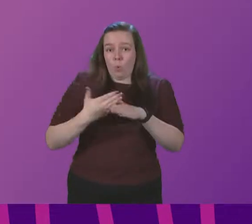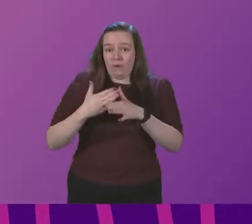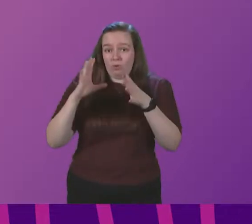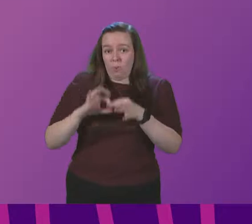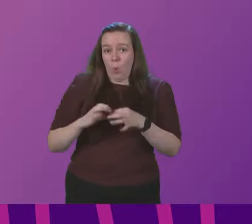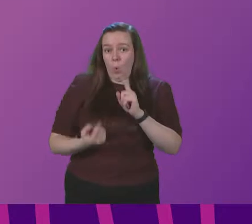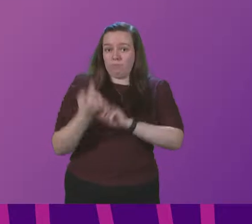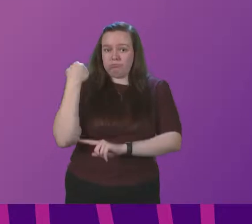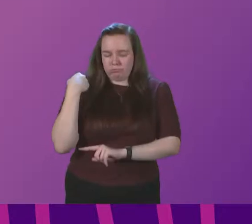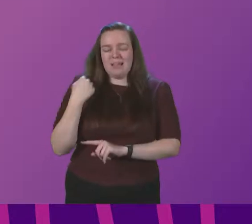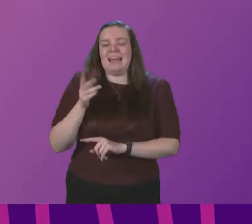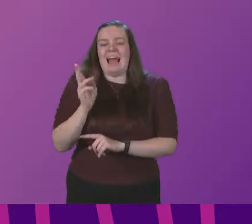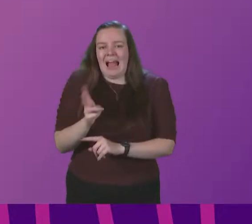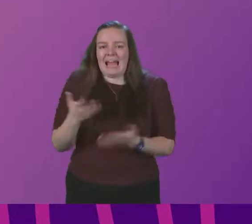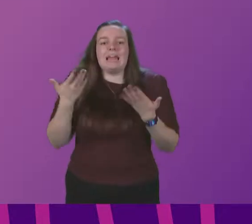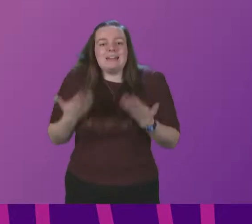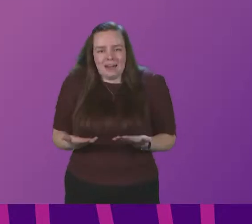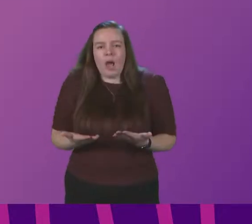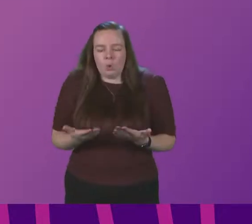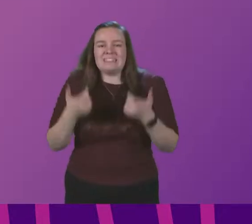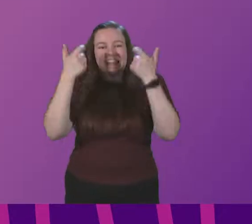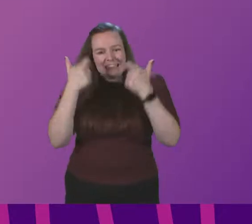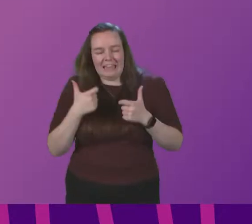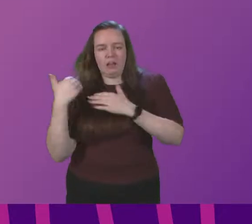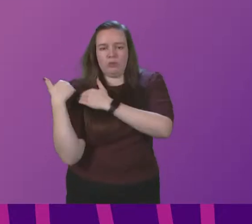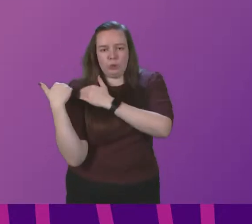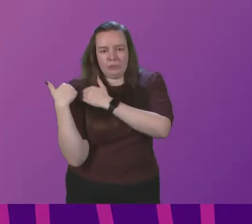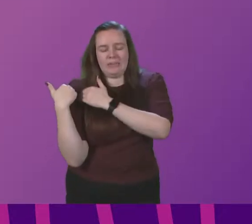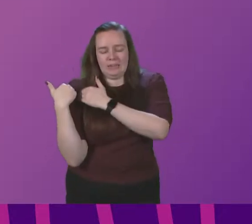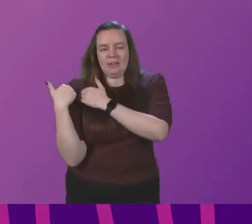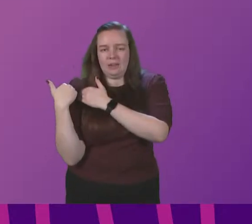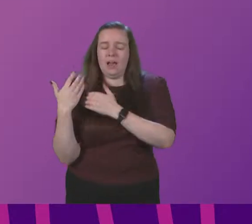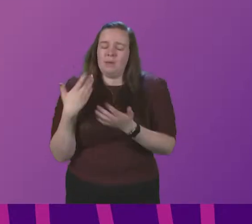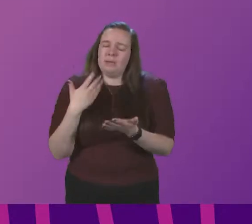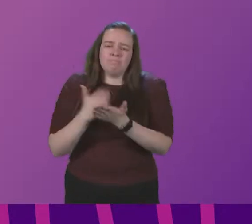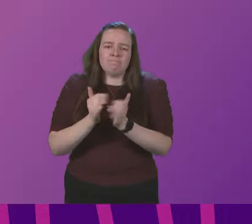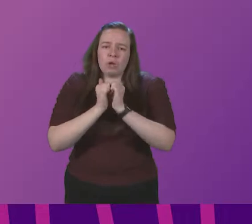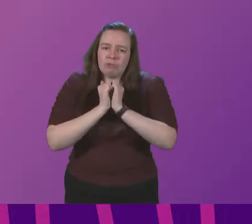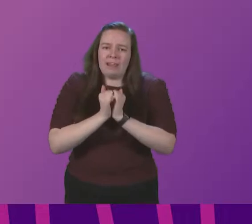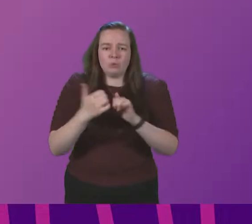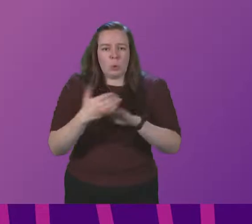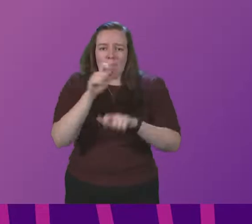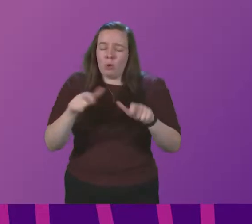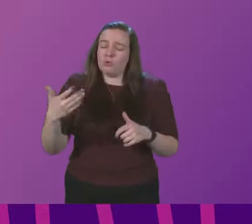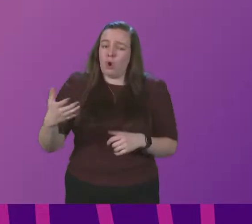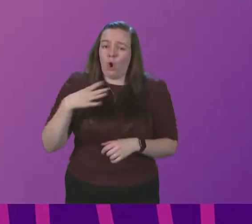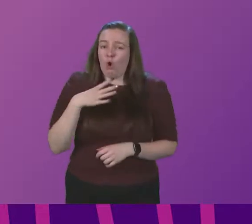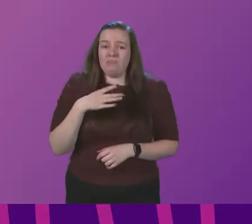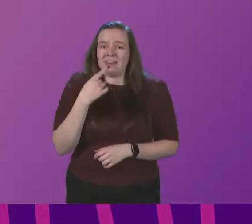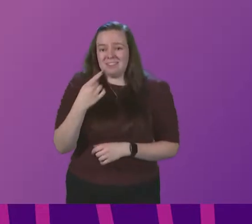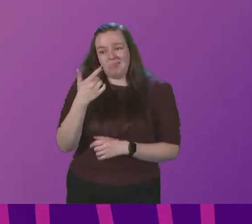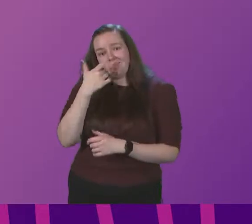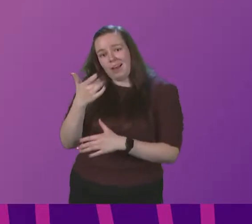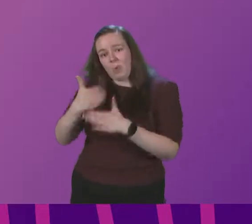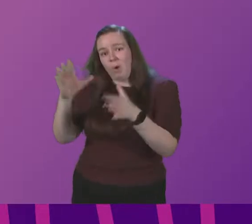pandemic to do so again is now a legal duty. I am hugely grateful to employers who are already allowing staff to work at home where